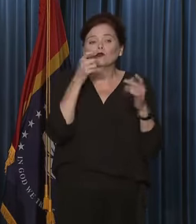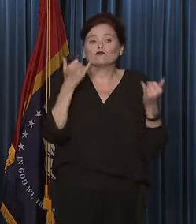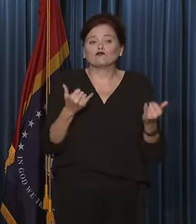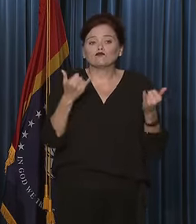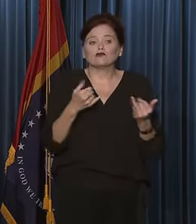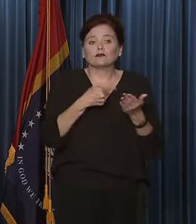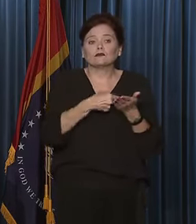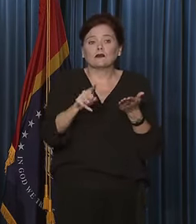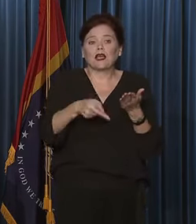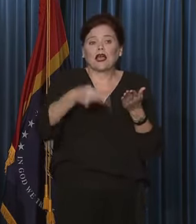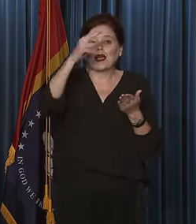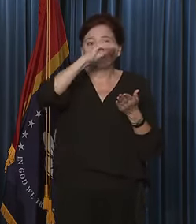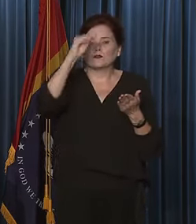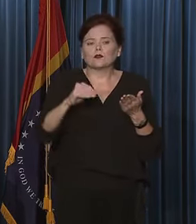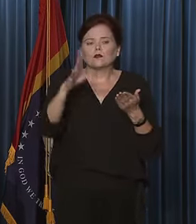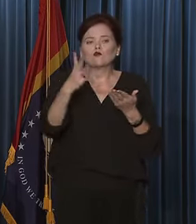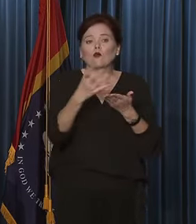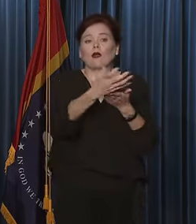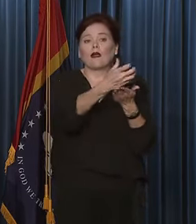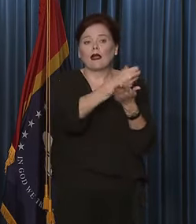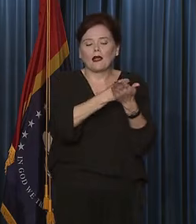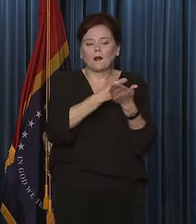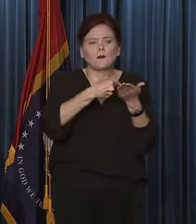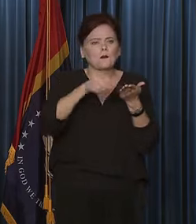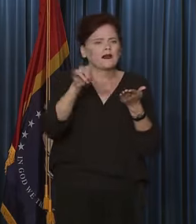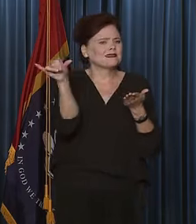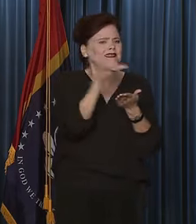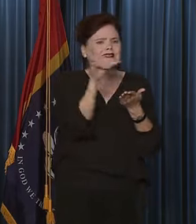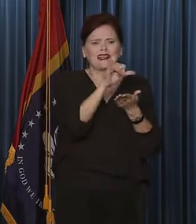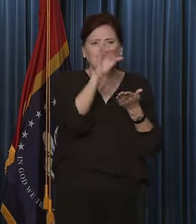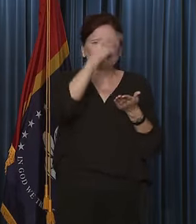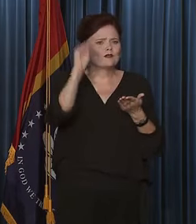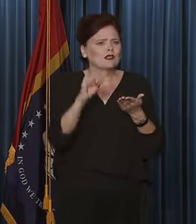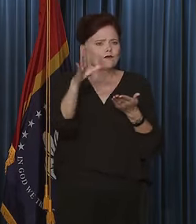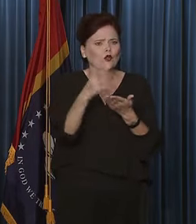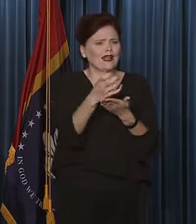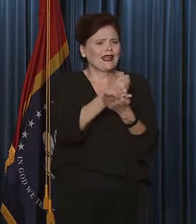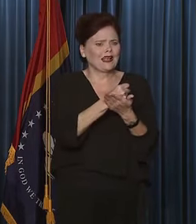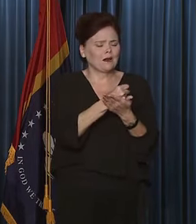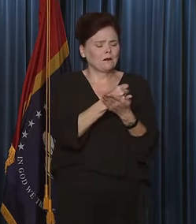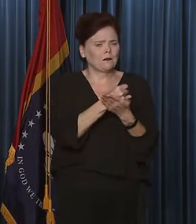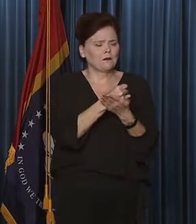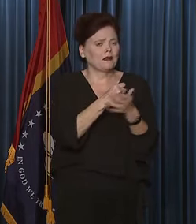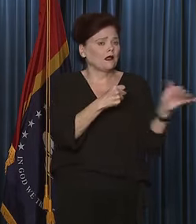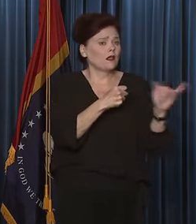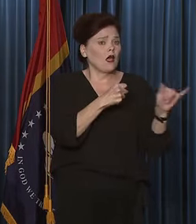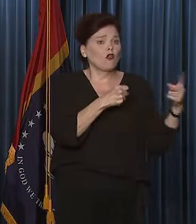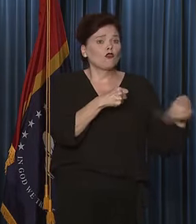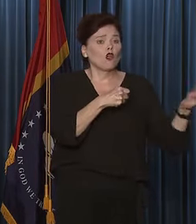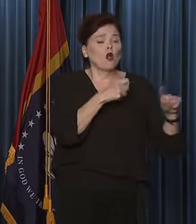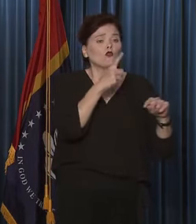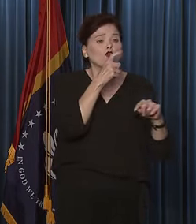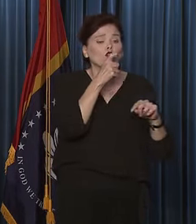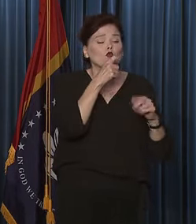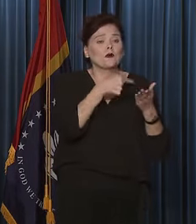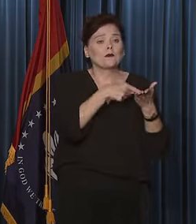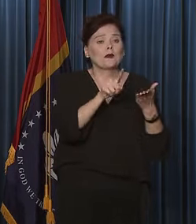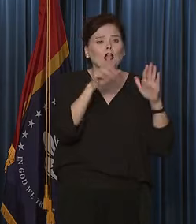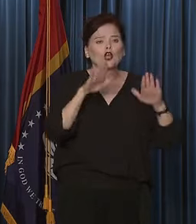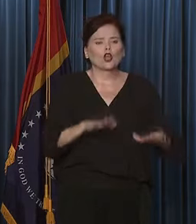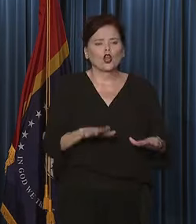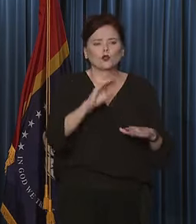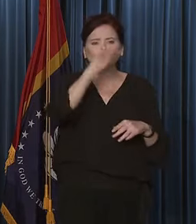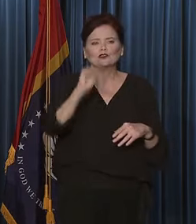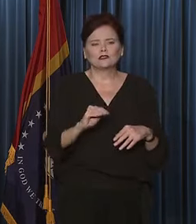paying a higher percentage of their income pay the same percentage of their income as do those who are currently paying a